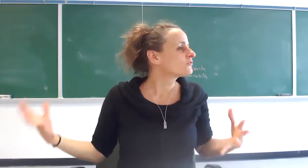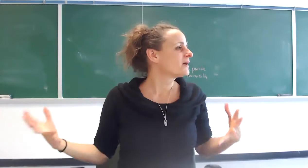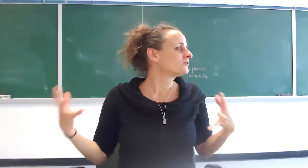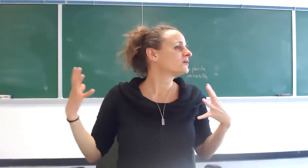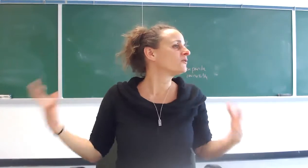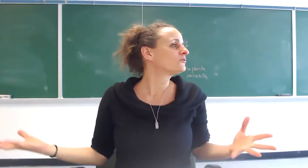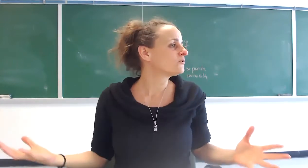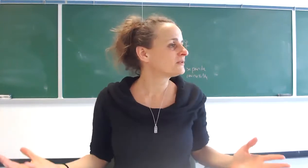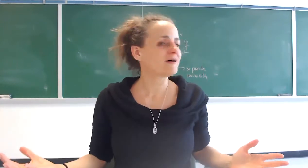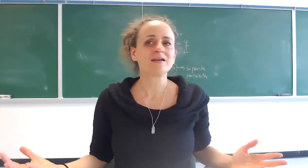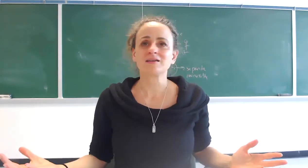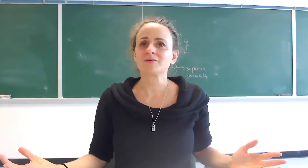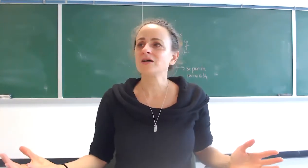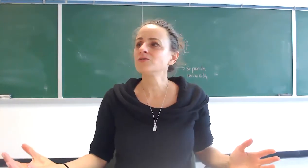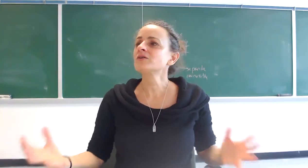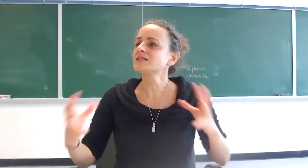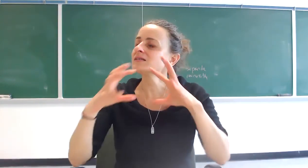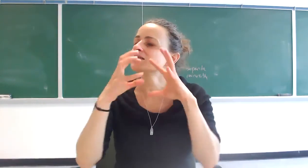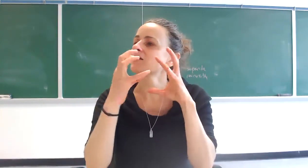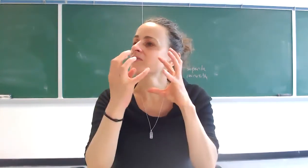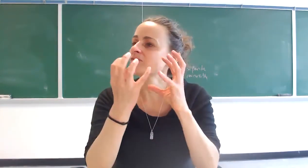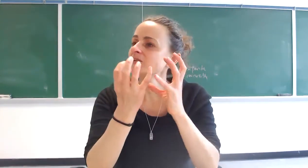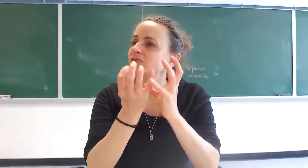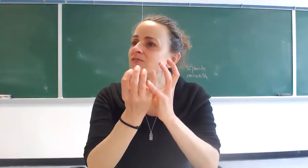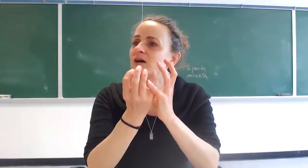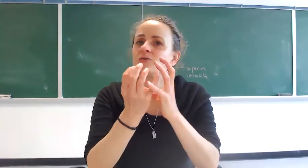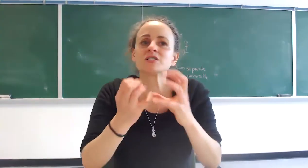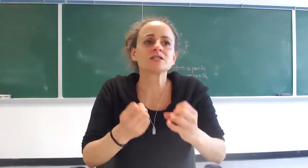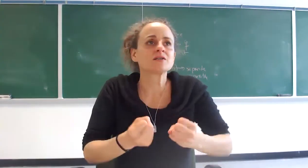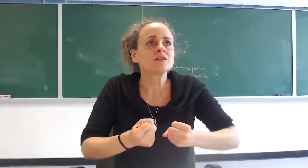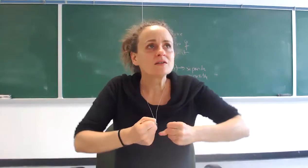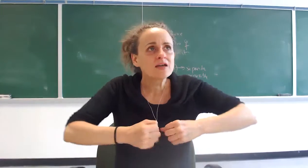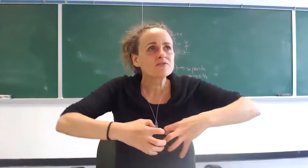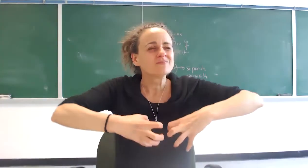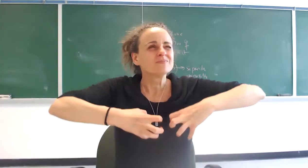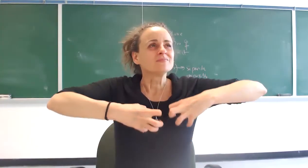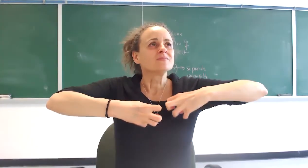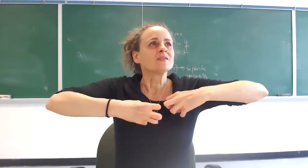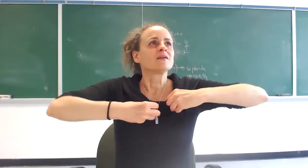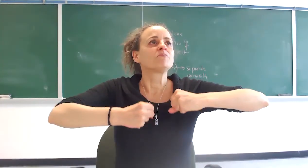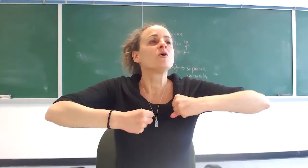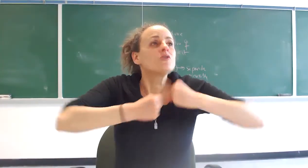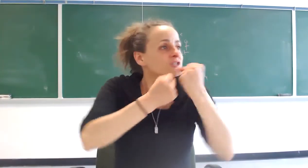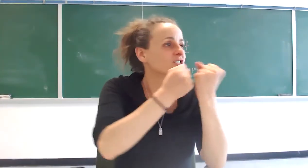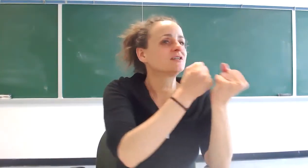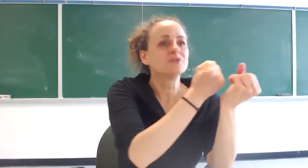man or an old woman dying right you are seeing something of infinite value which is kind of urging you